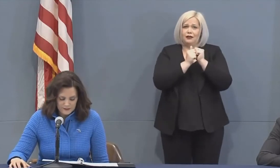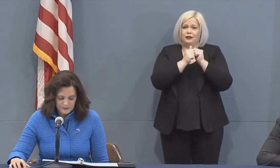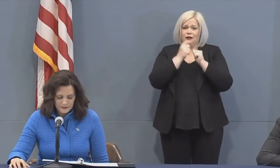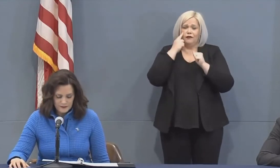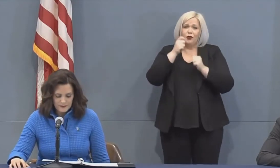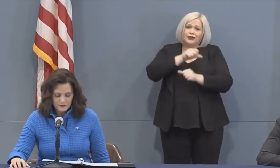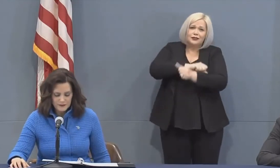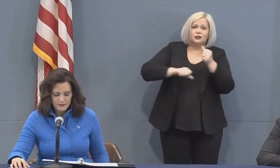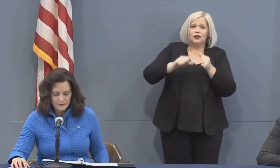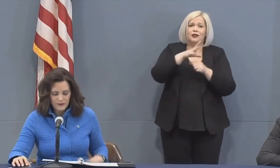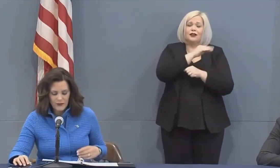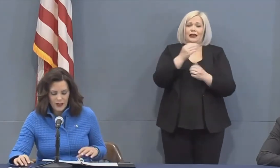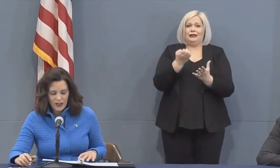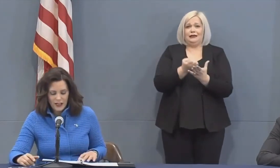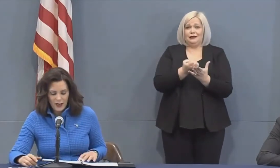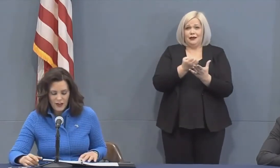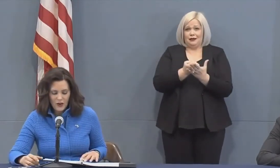economy.